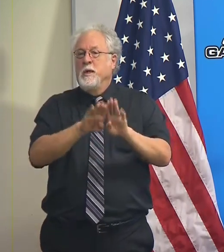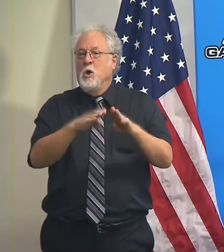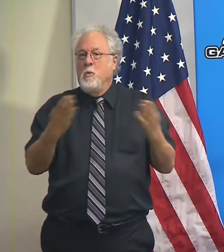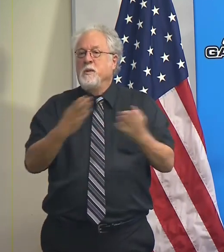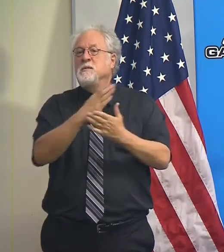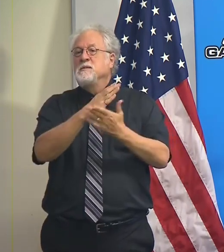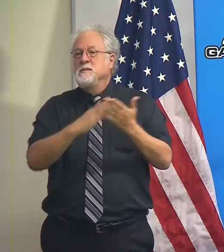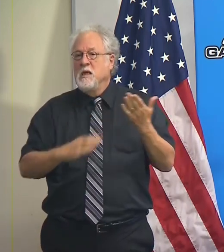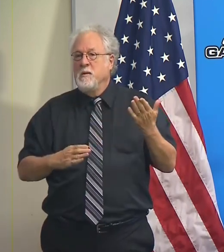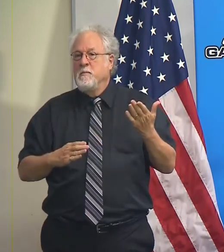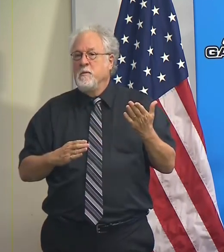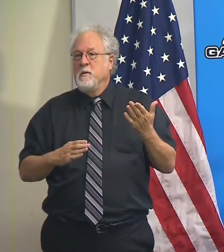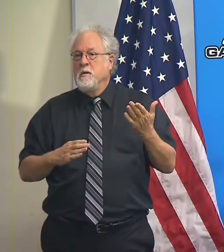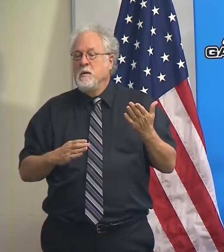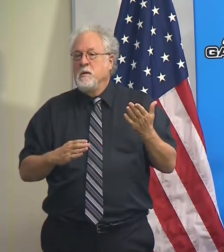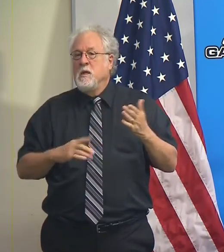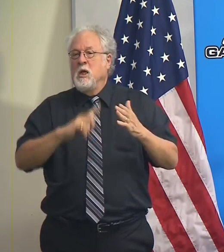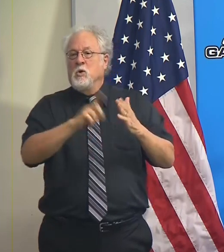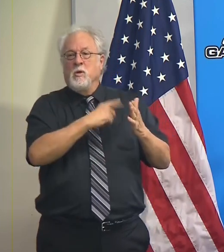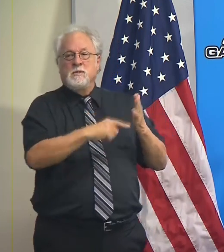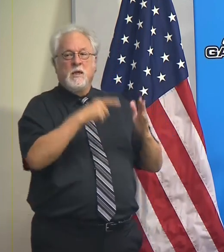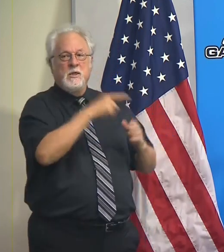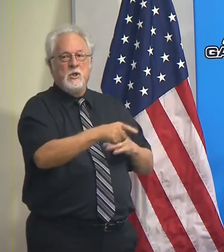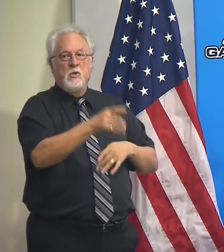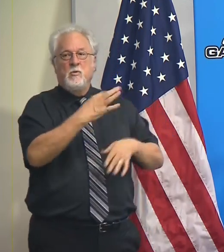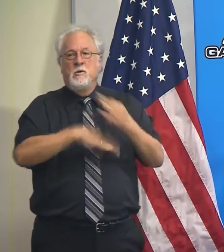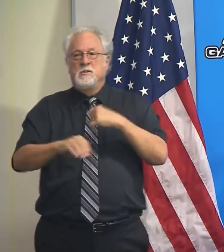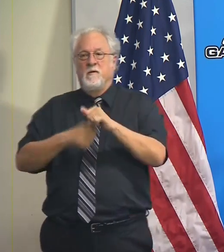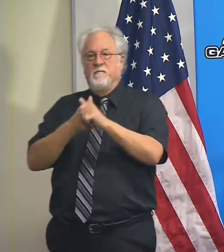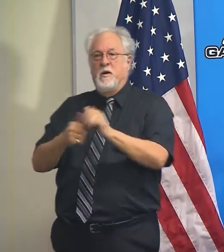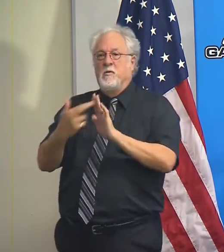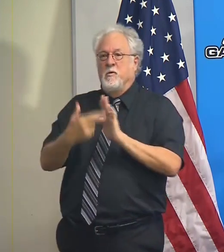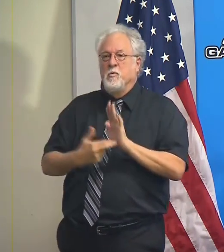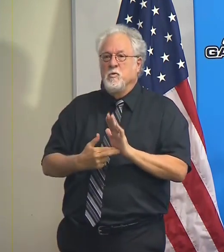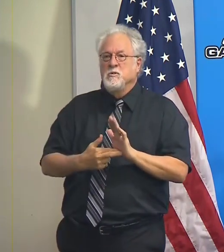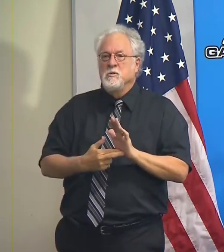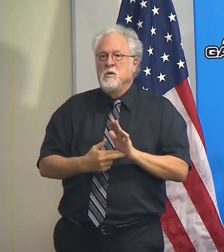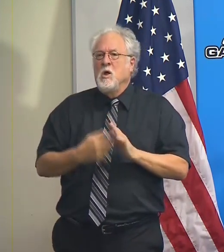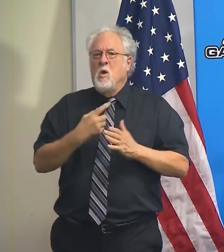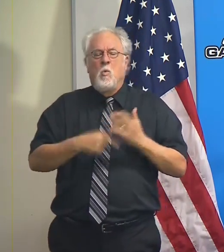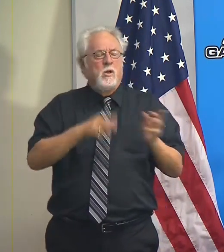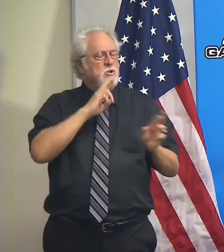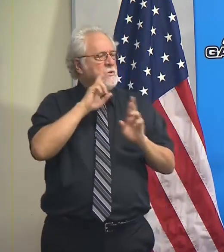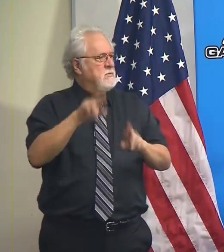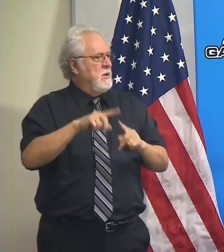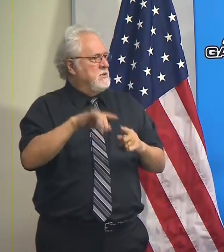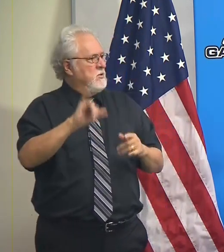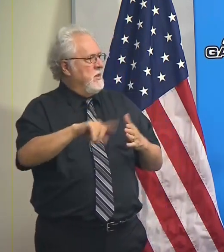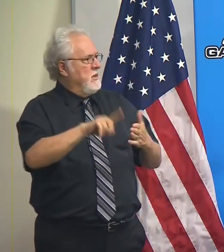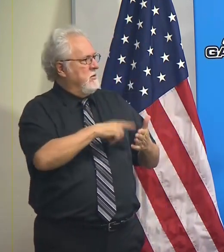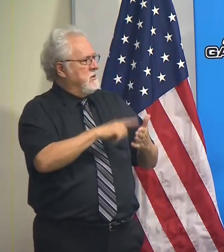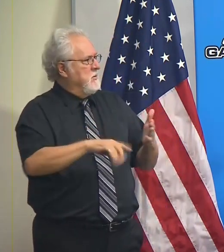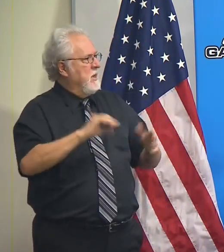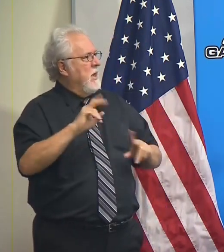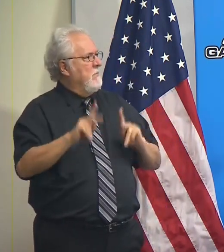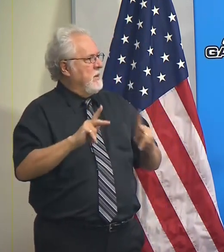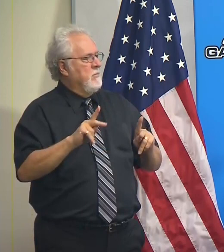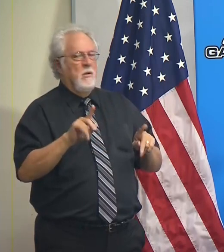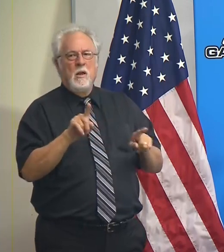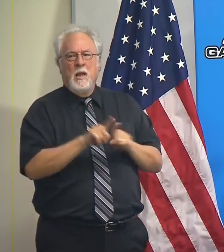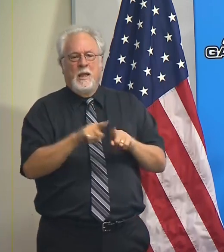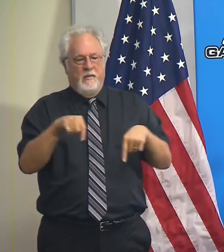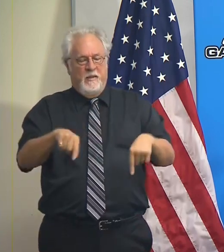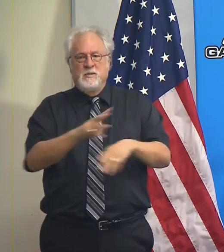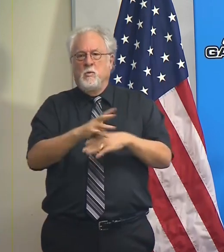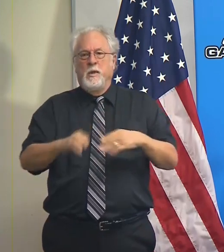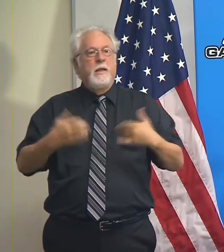and some are choosing to criticize you rather than follow the rules. I guess what's your response to that criticism and also those people like this week and they're